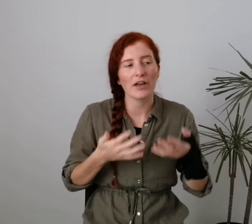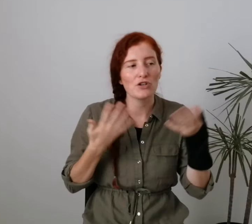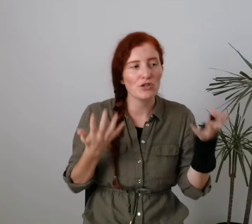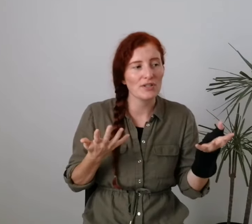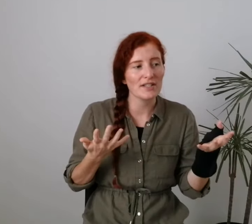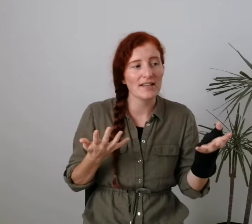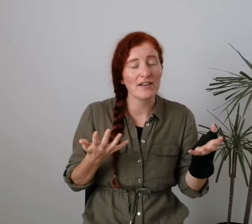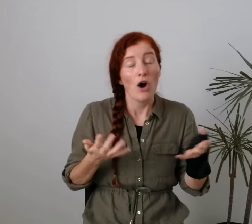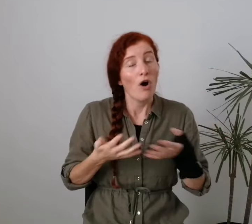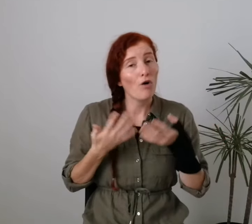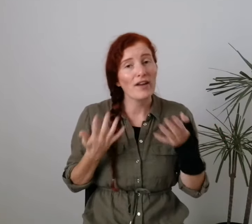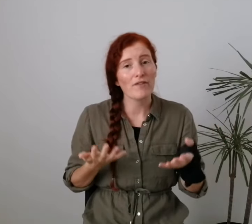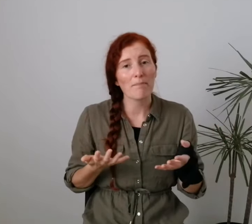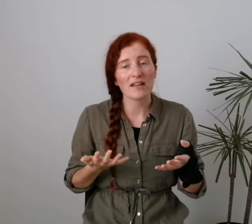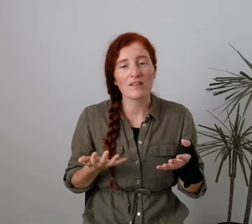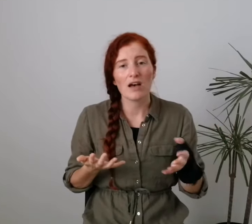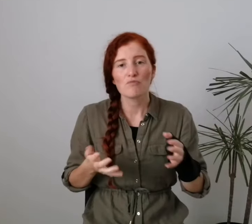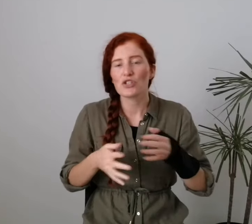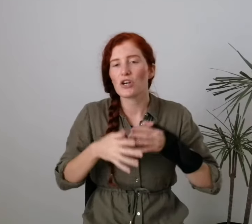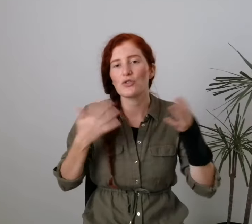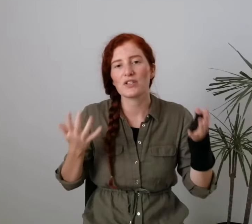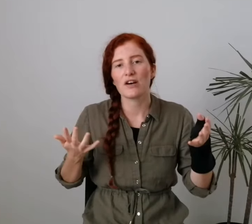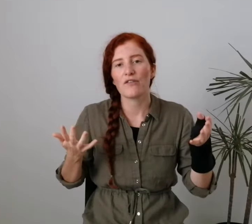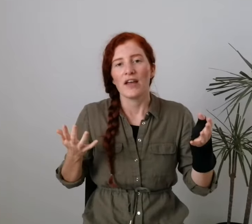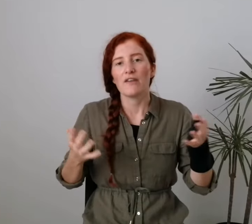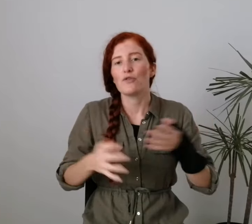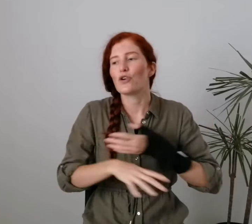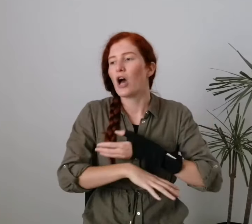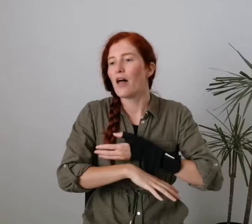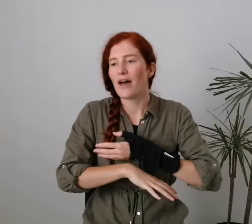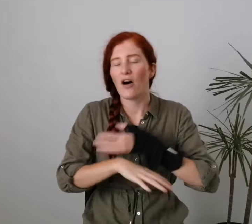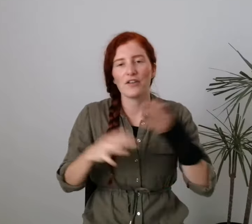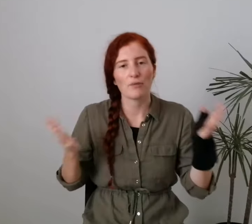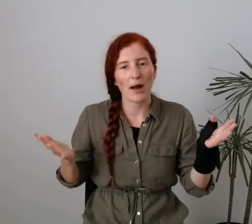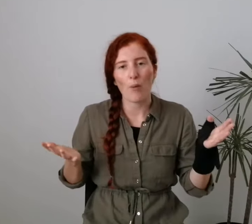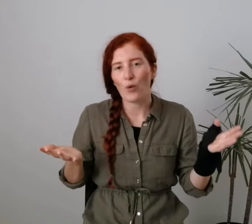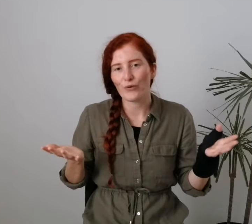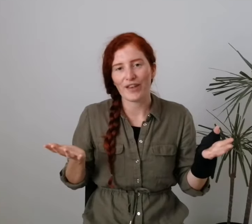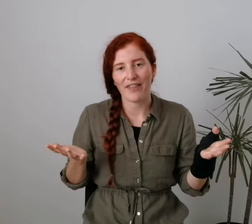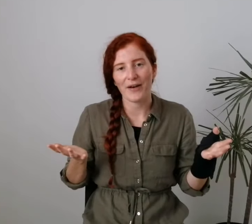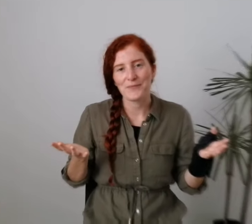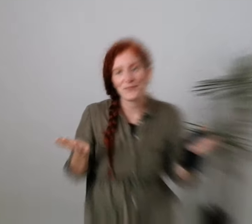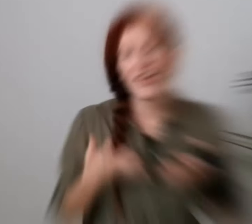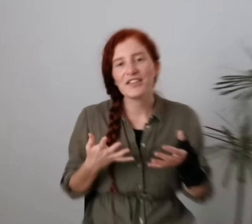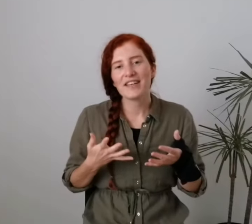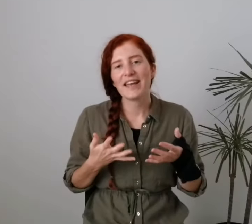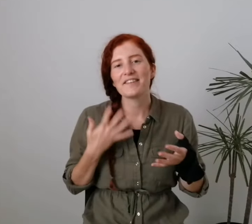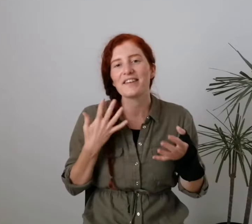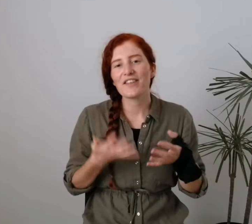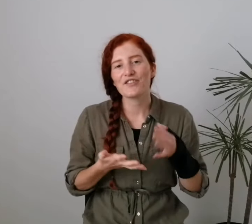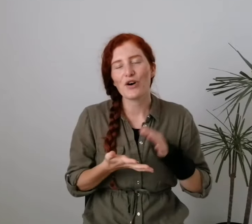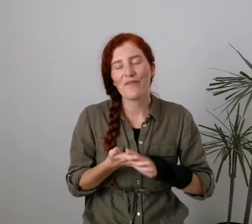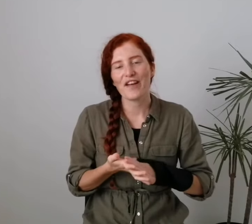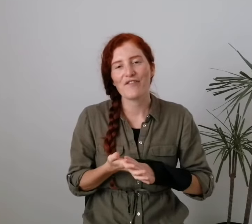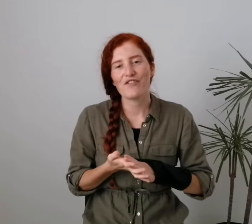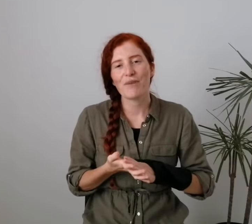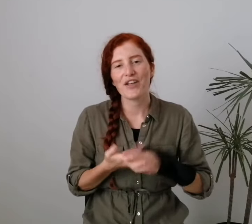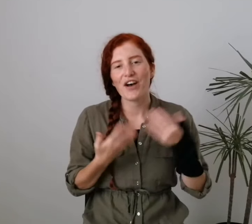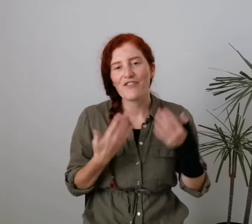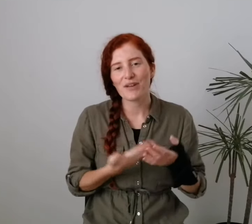that I could use instead? Or even better, just ask yourself if you could cut that item out altogether. Thirty eight is another top favourite of mine that I've